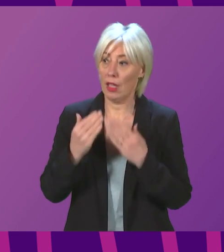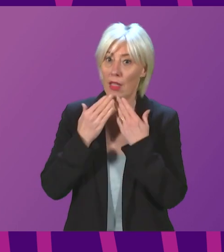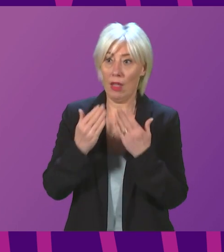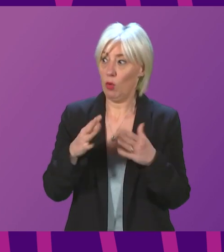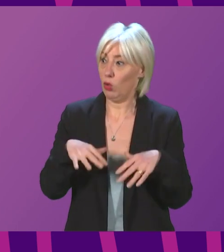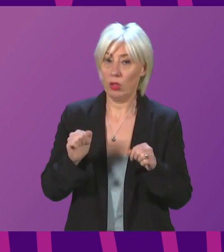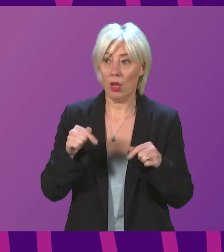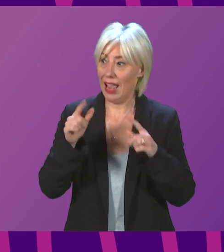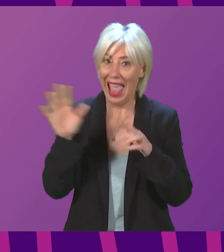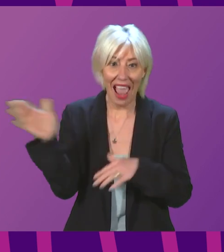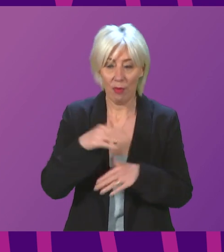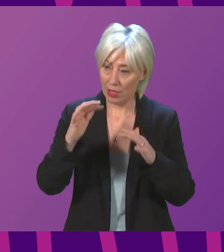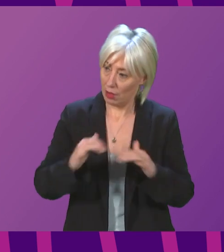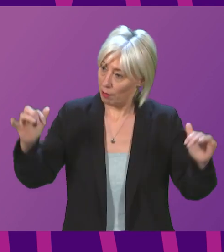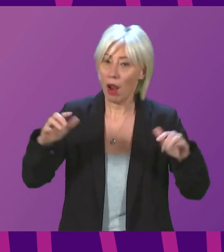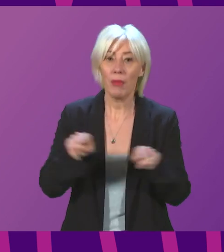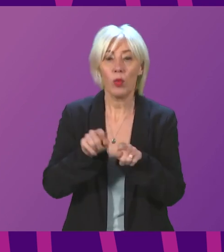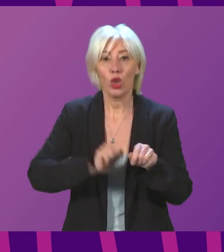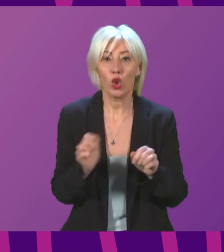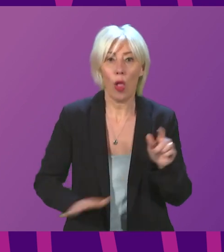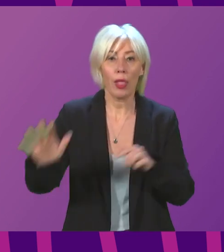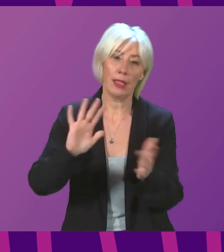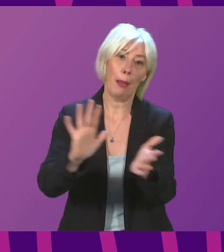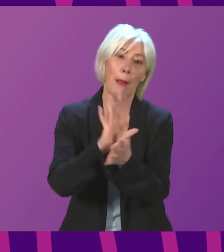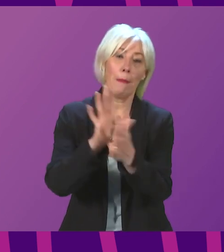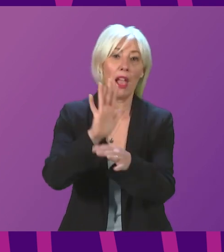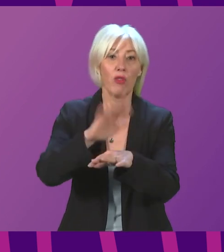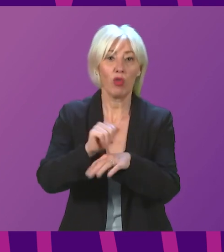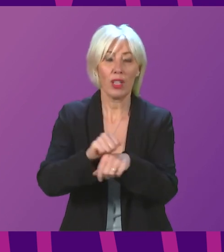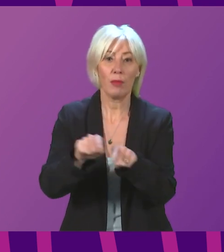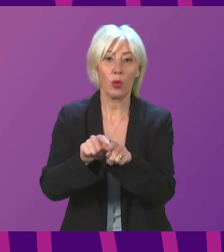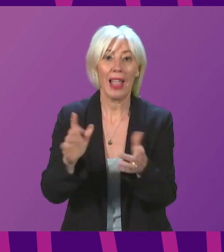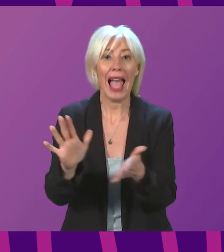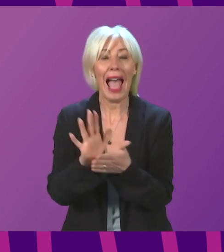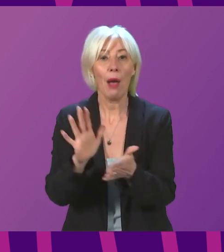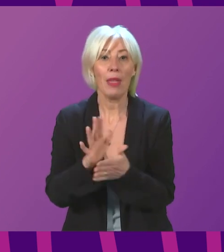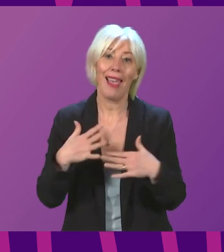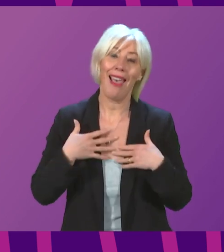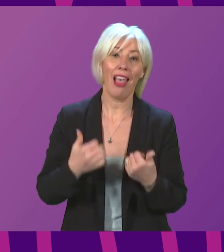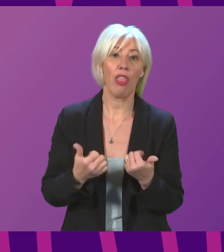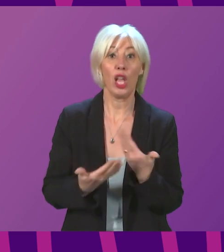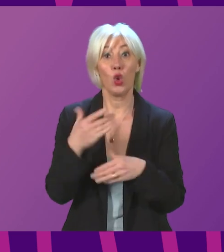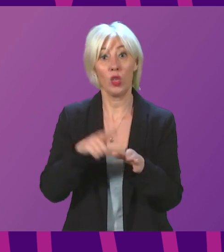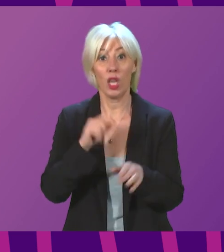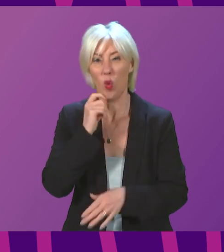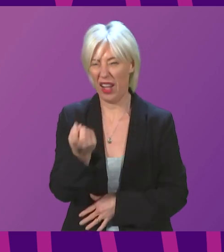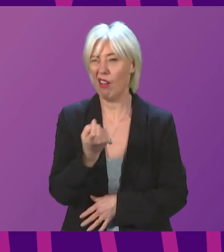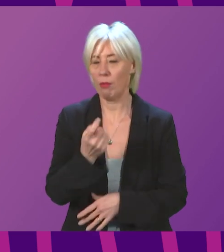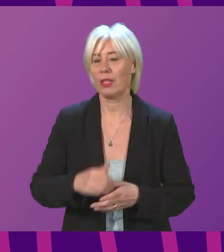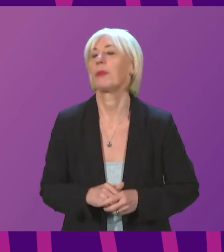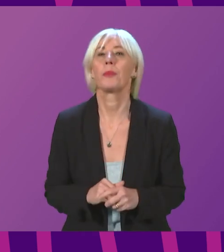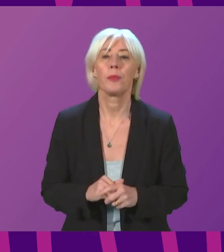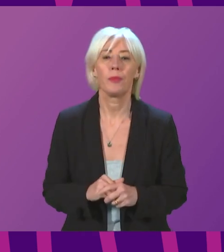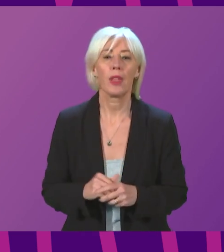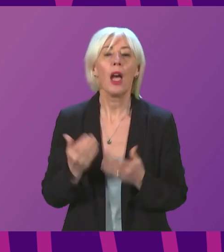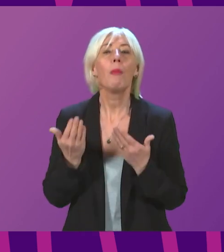everyone in Parliament and across Scotland a very Merry Christmas and a happy and healthy New Year. When it comes. Today, though,